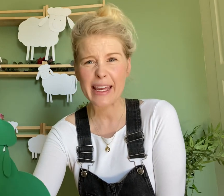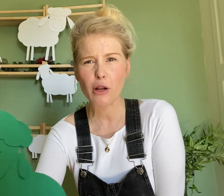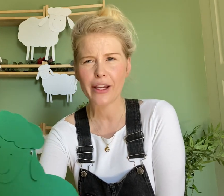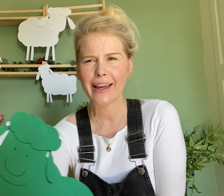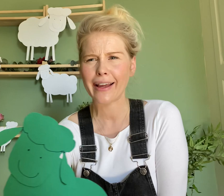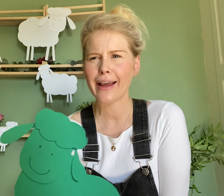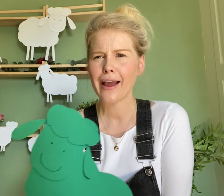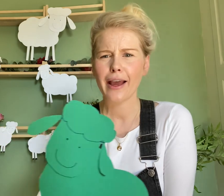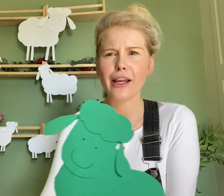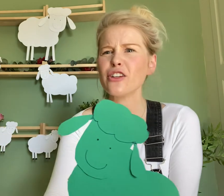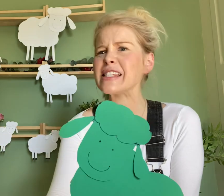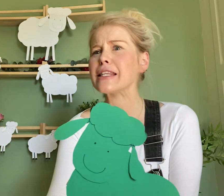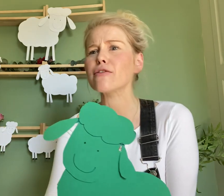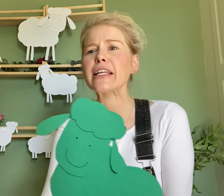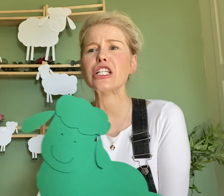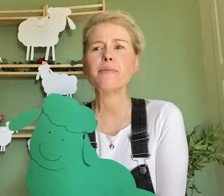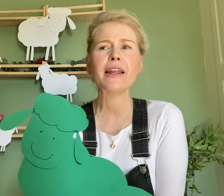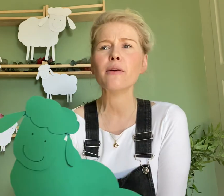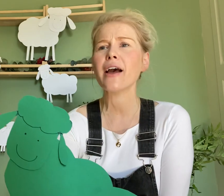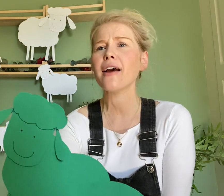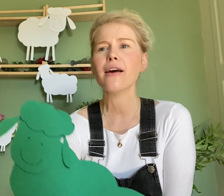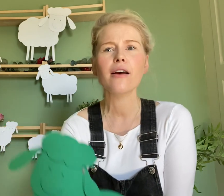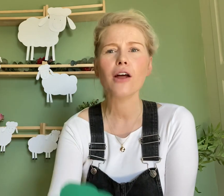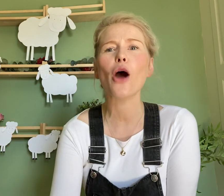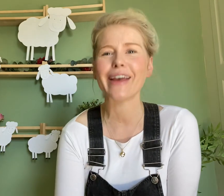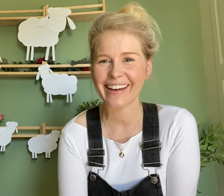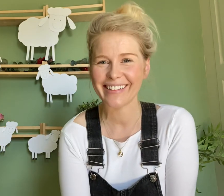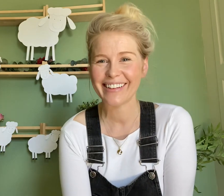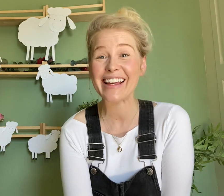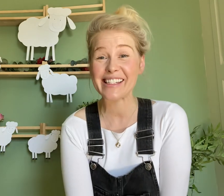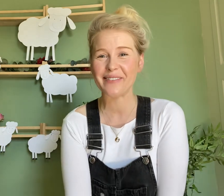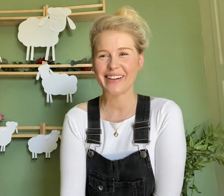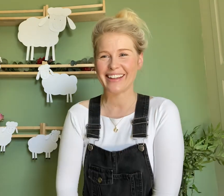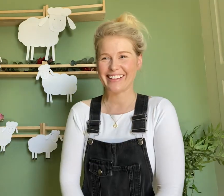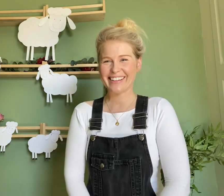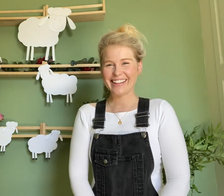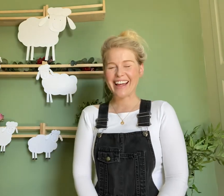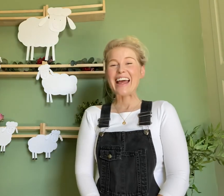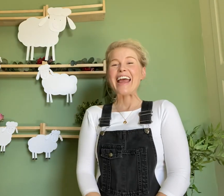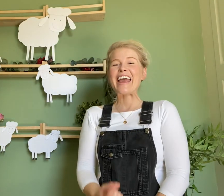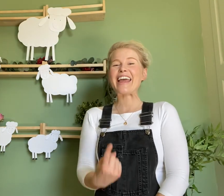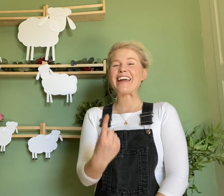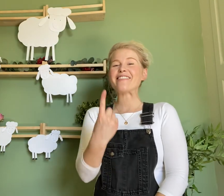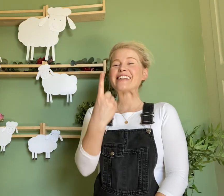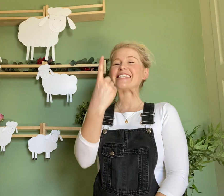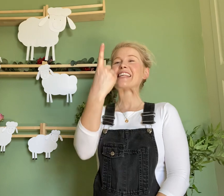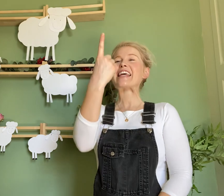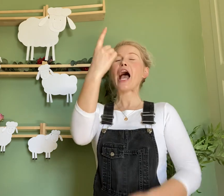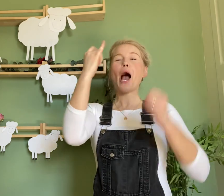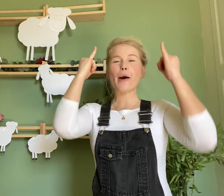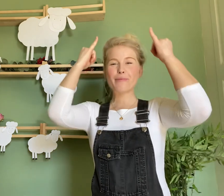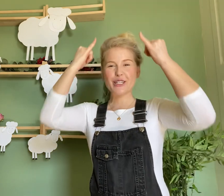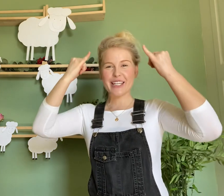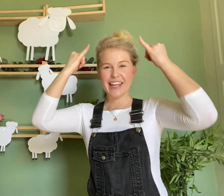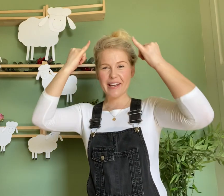keep looking? Can you see the green sheep anywhere? Okay, let's keep looking. Here is the up sheep